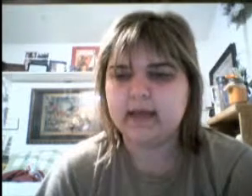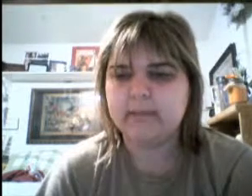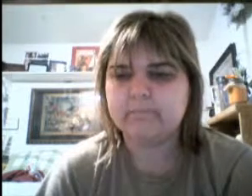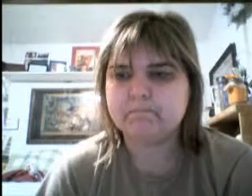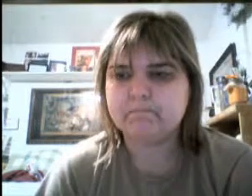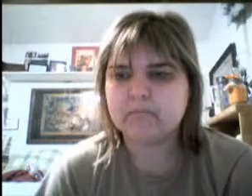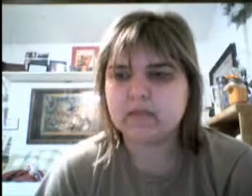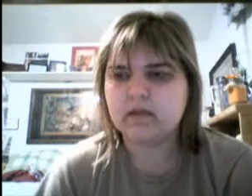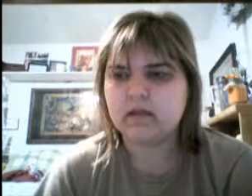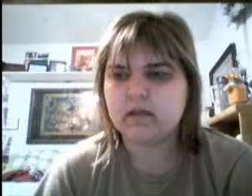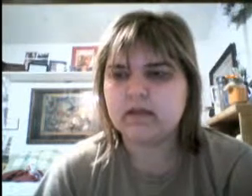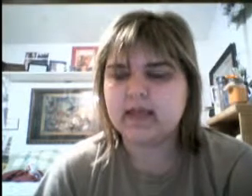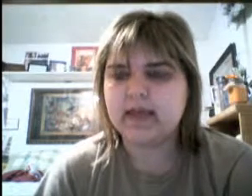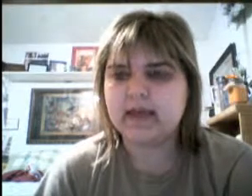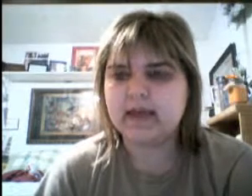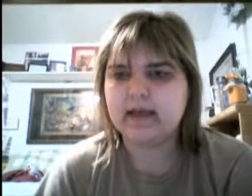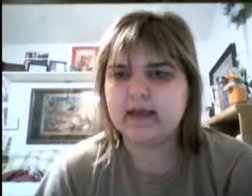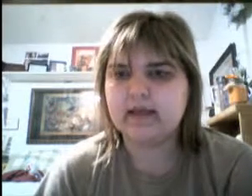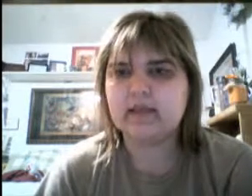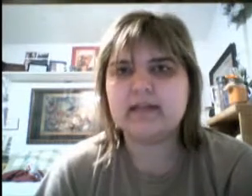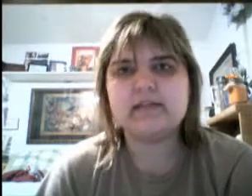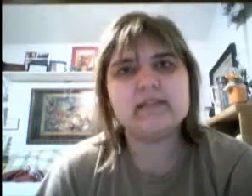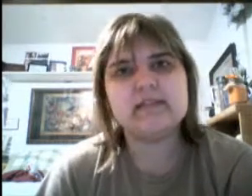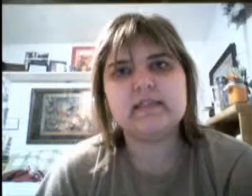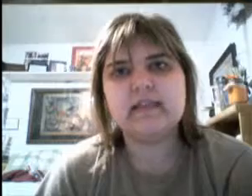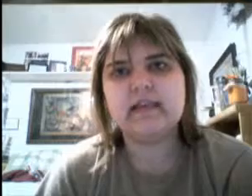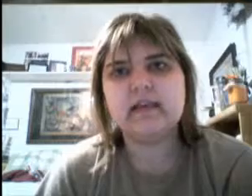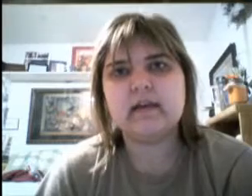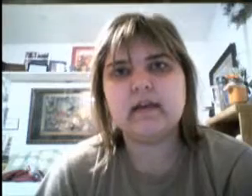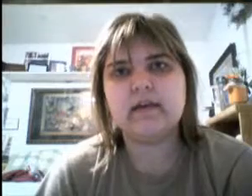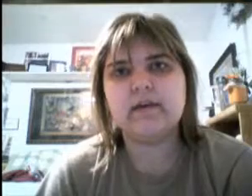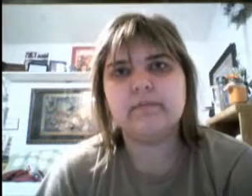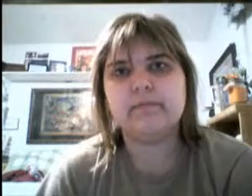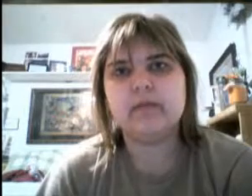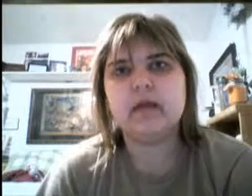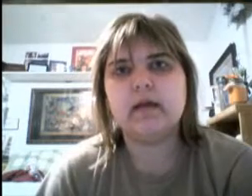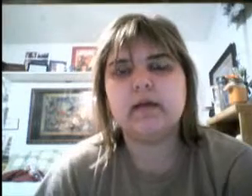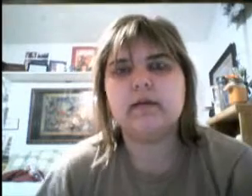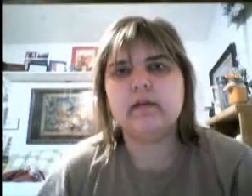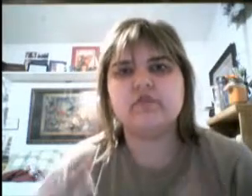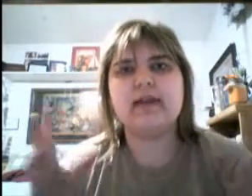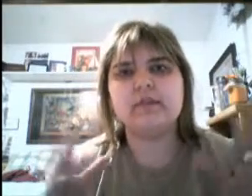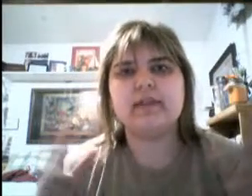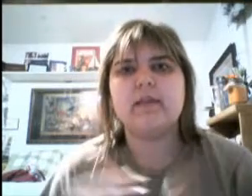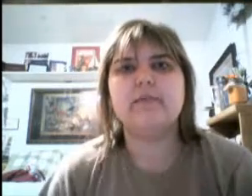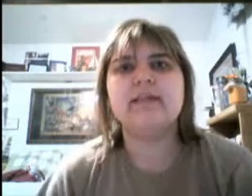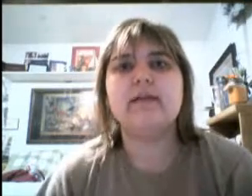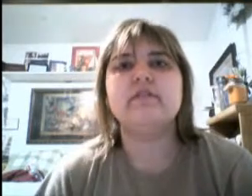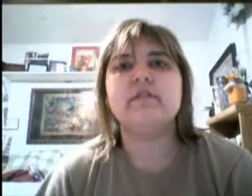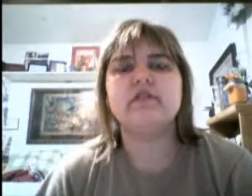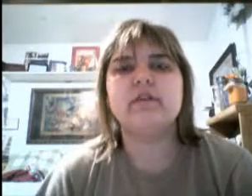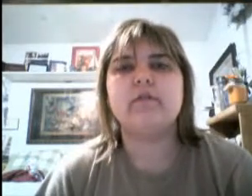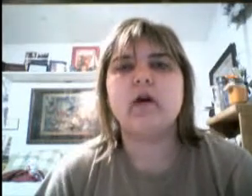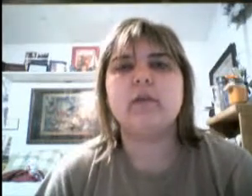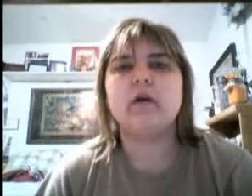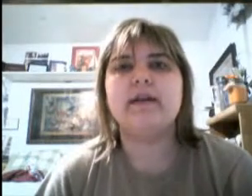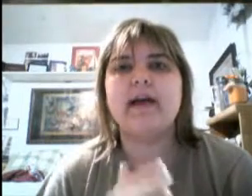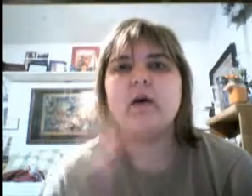um, they, uh, let us see, um, a trailer that they put together, especially for Comic-Con. Now,